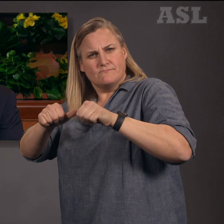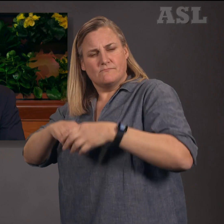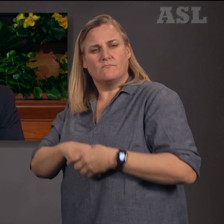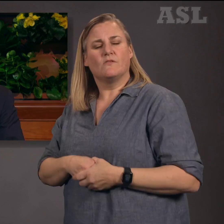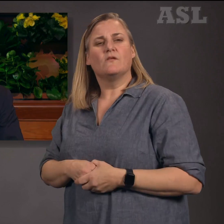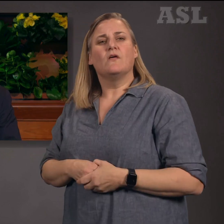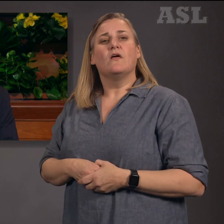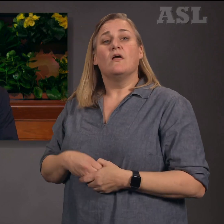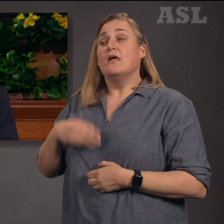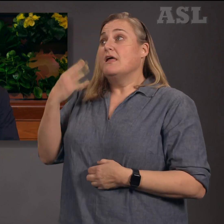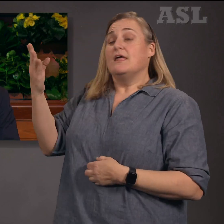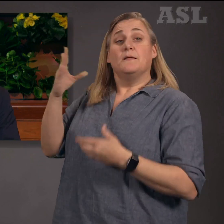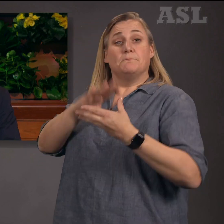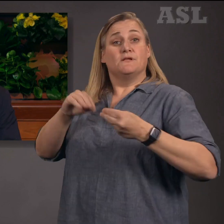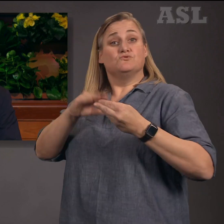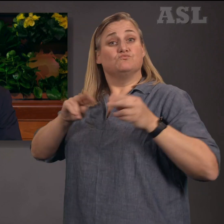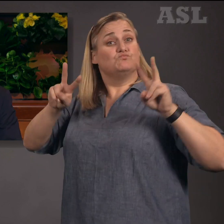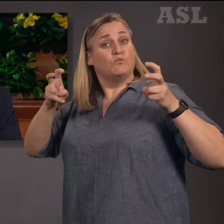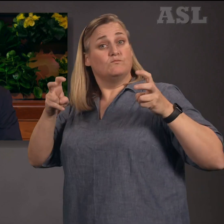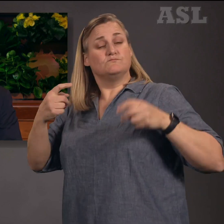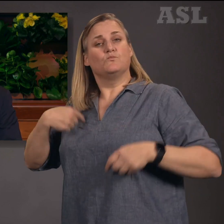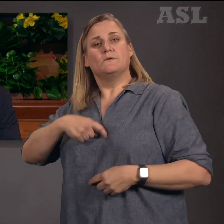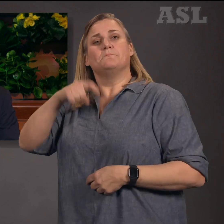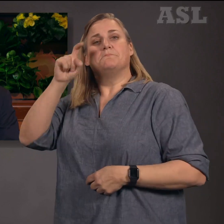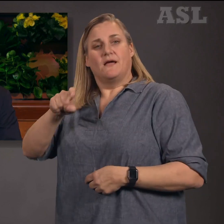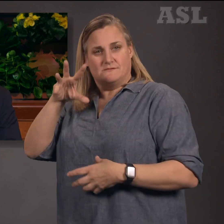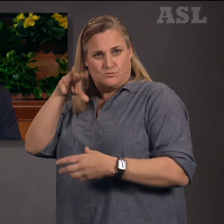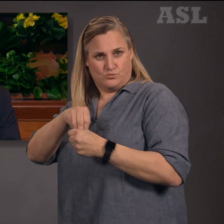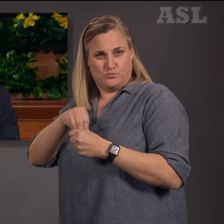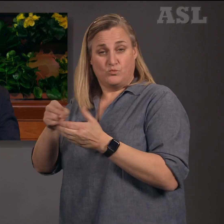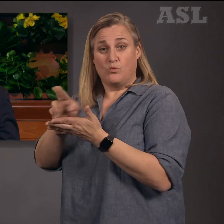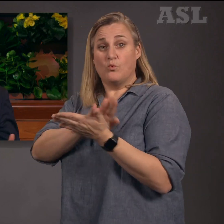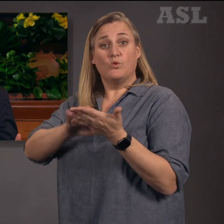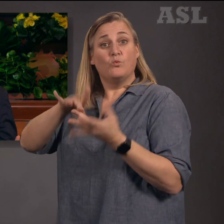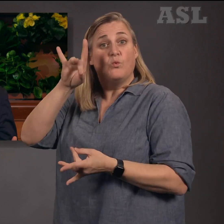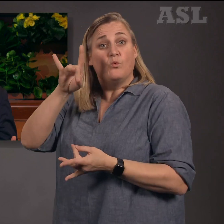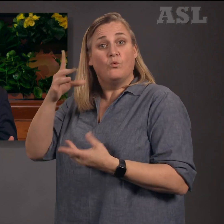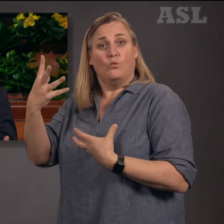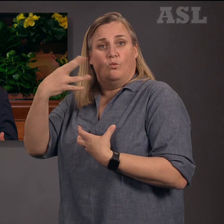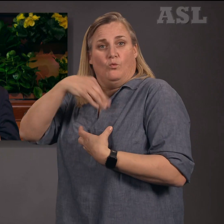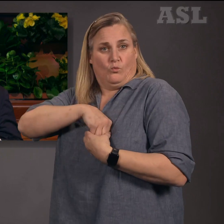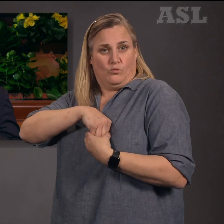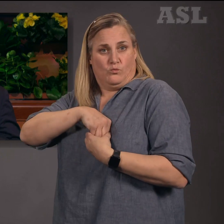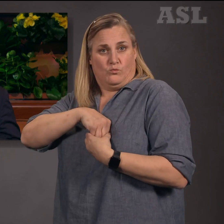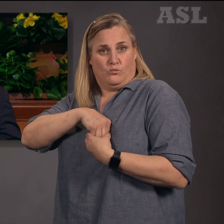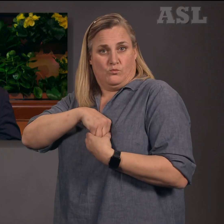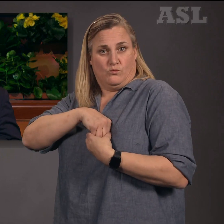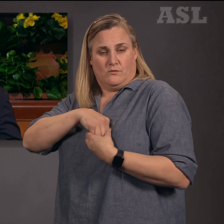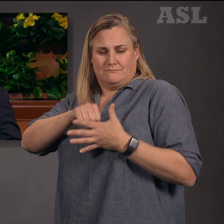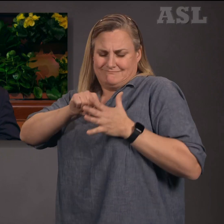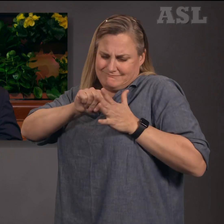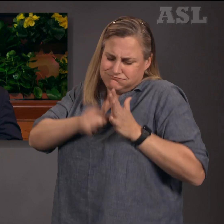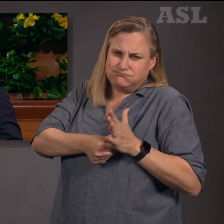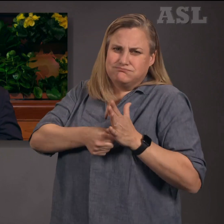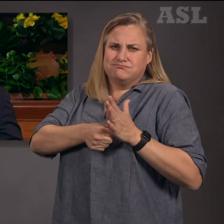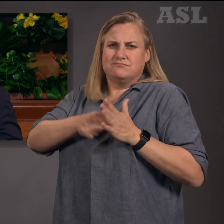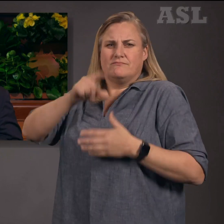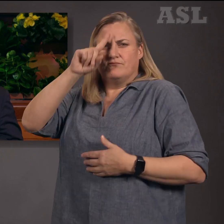faithful living, and continual repentance. We must invite the Holy Ghost to engrave the doctrine of Christ in the